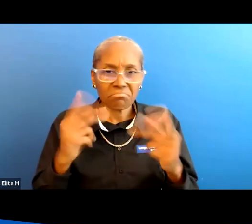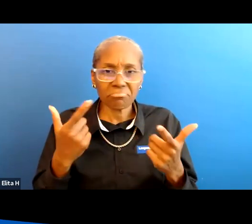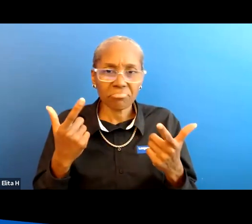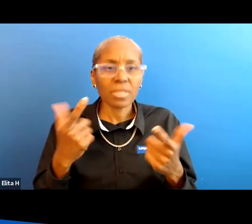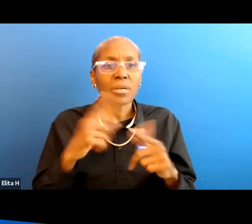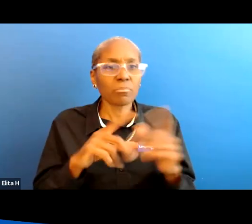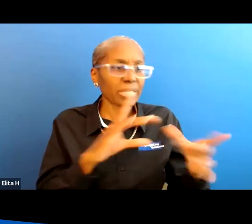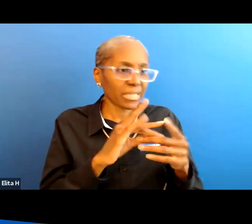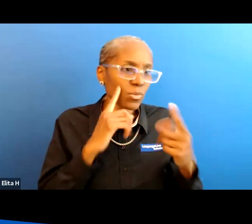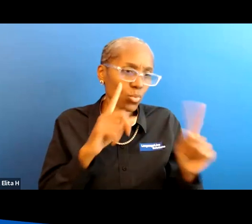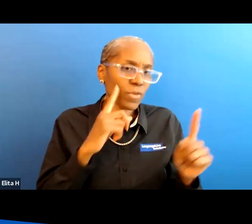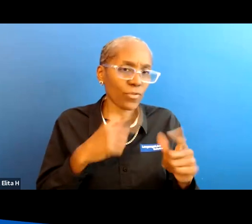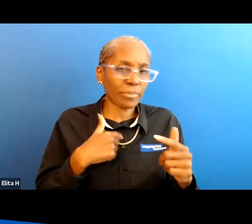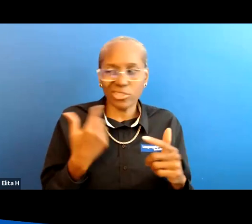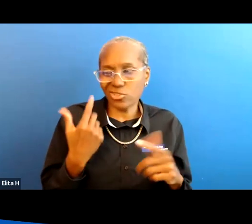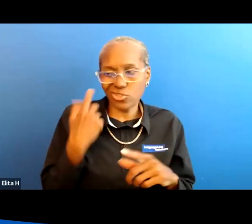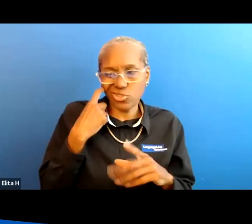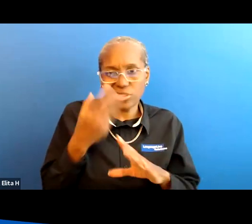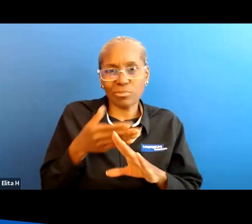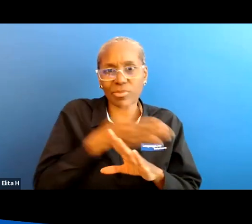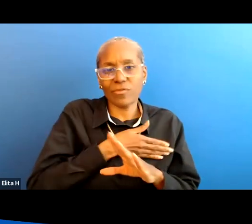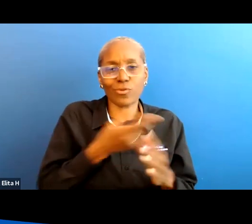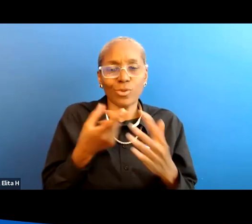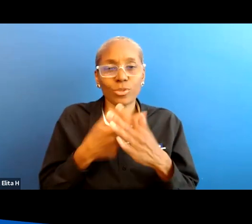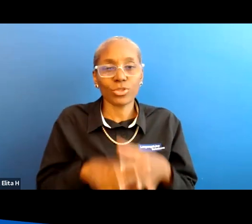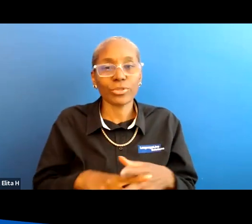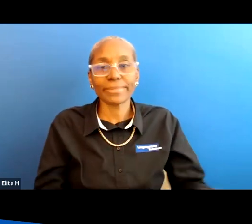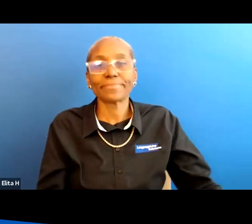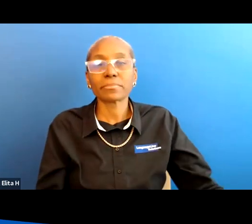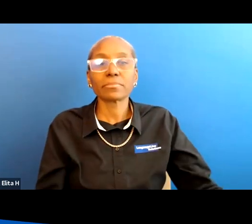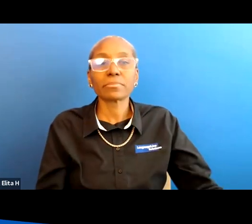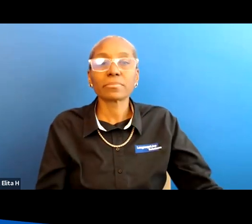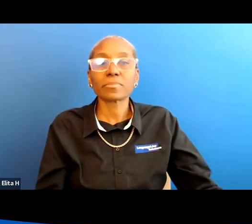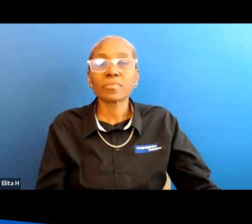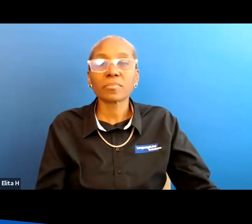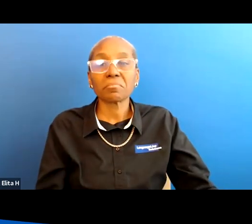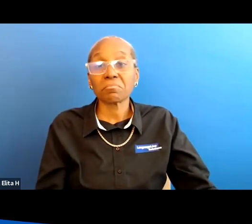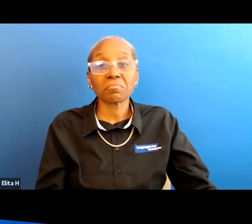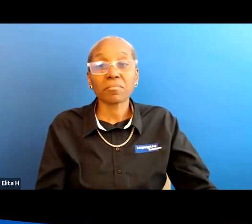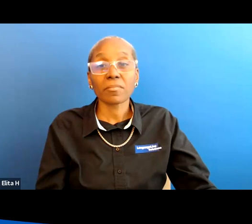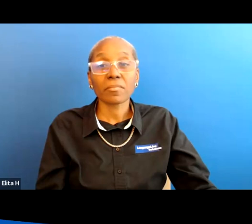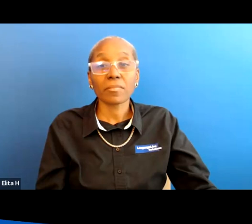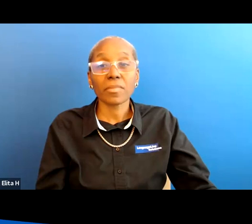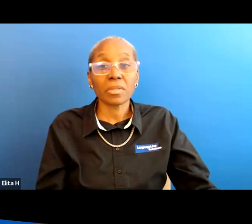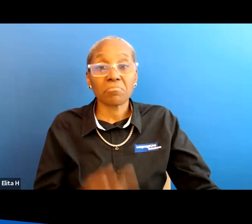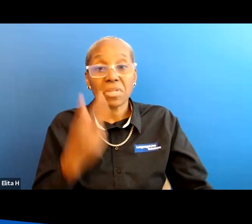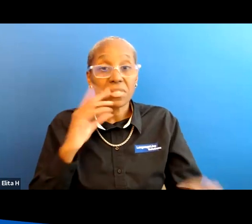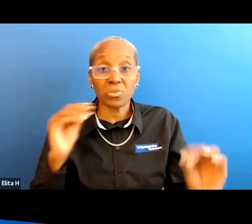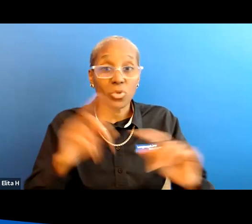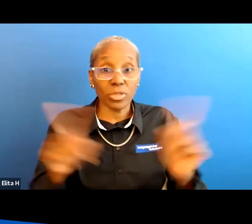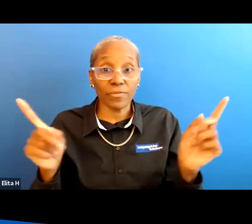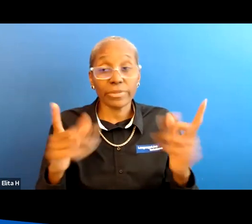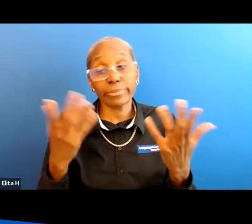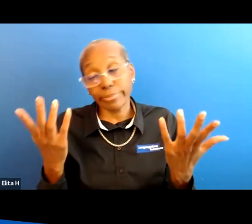but the link worked for me just before we started and i don't see where there's any difference in it but if